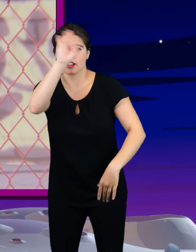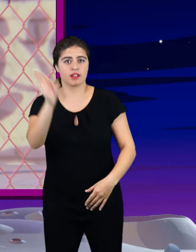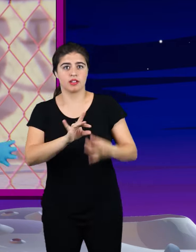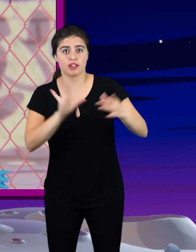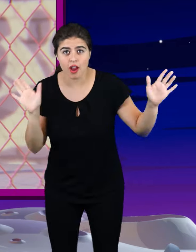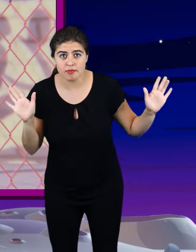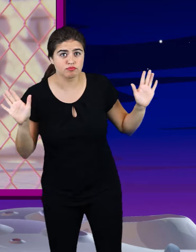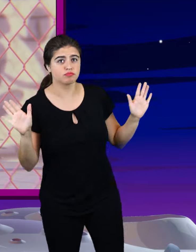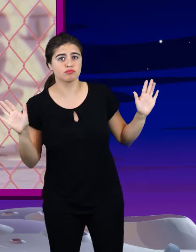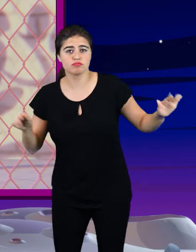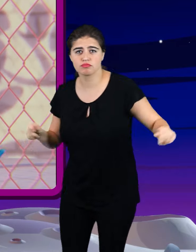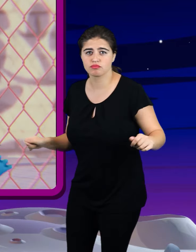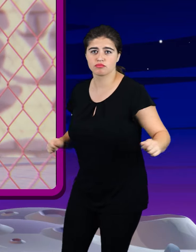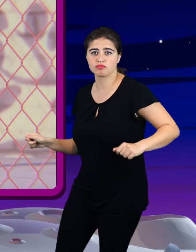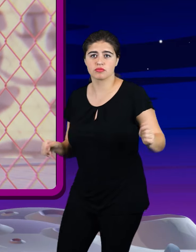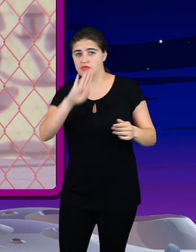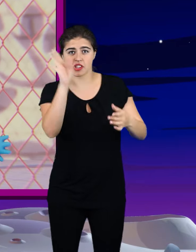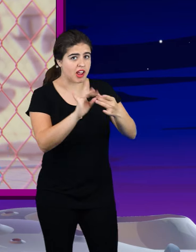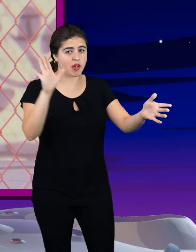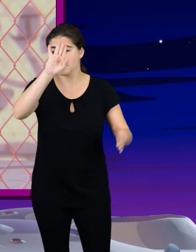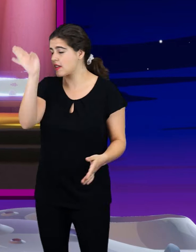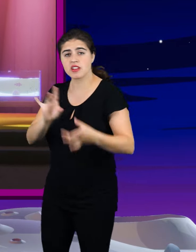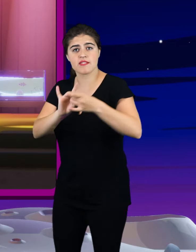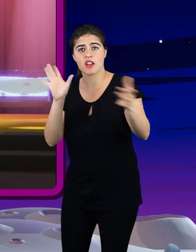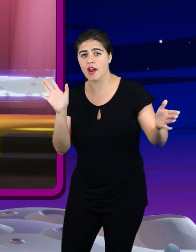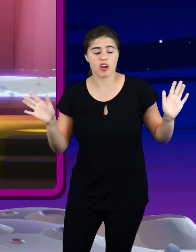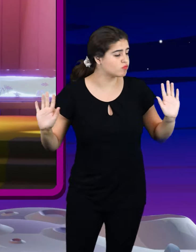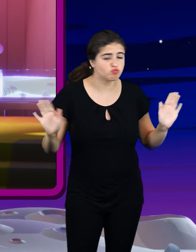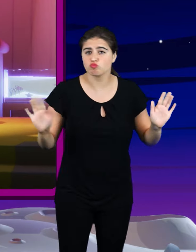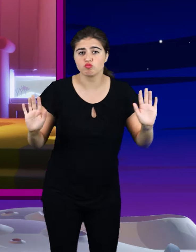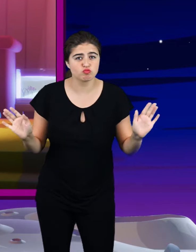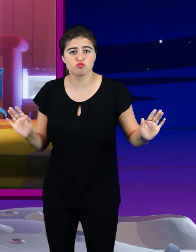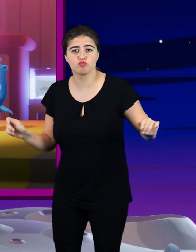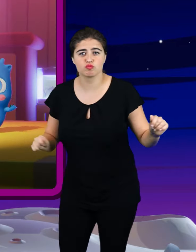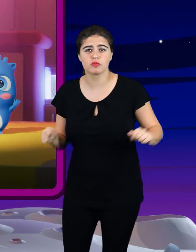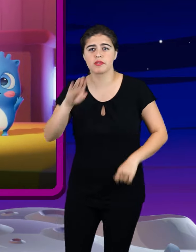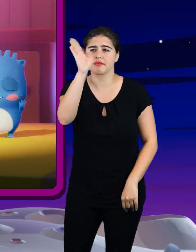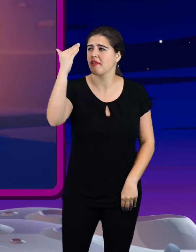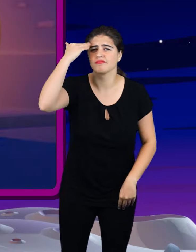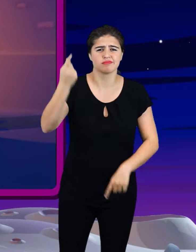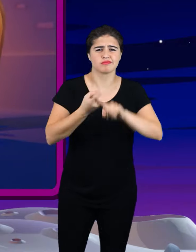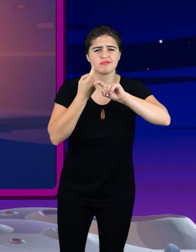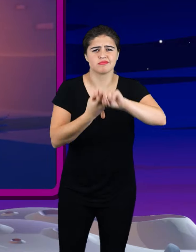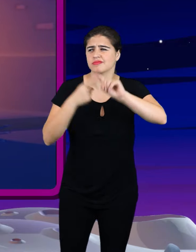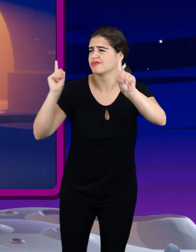Never gonna give Never gonna give Give you up We've known each other For so